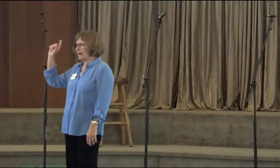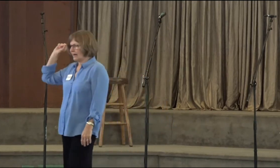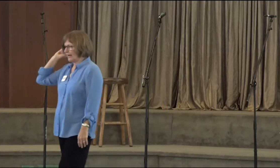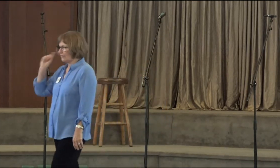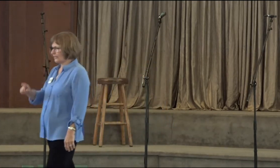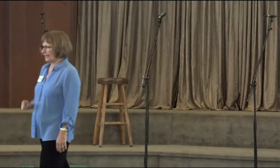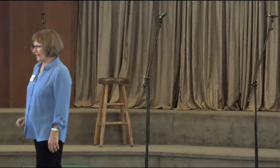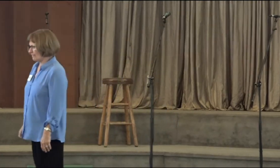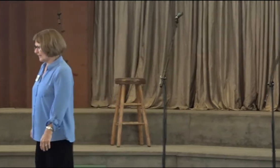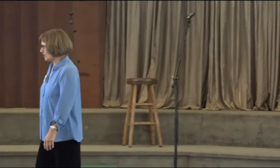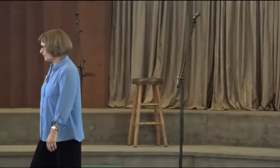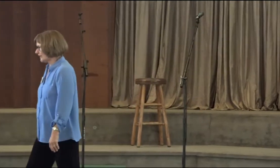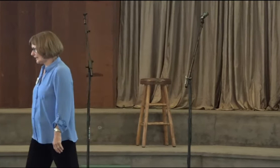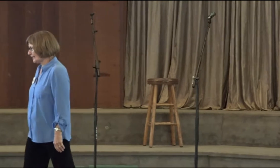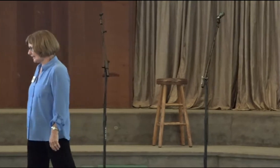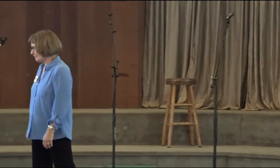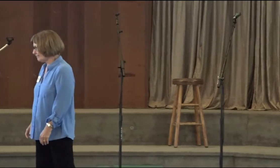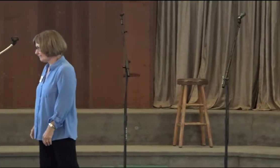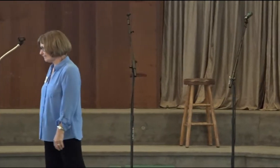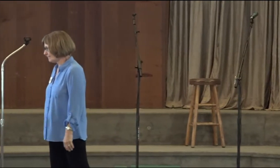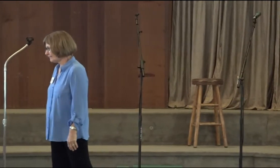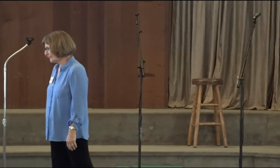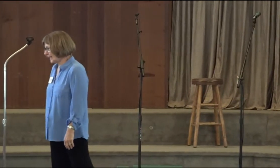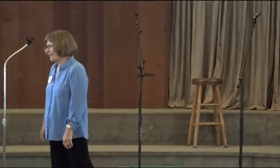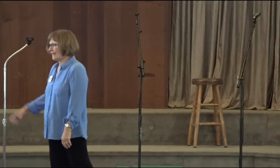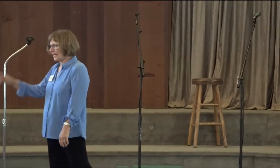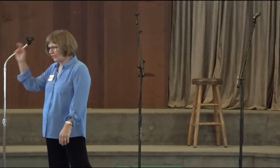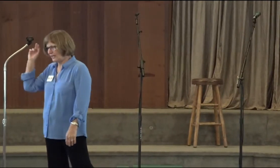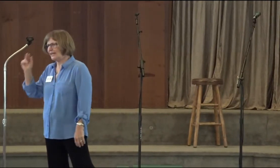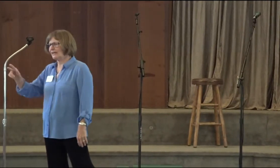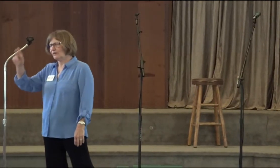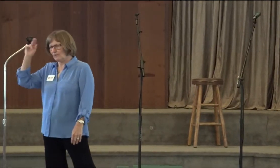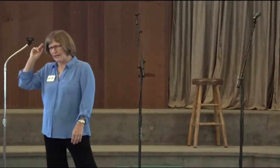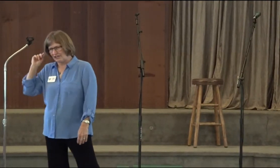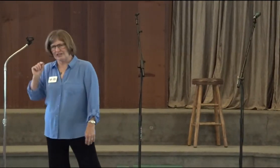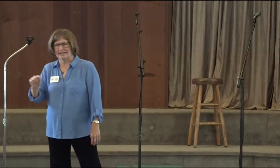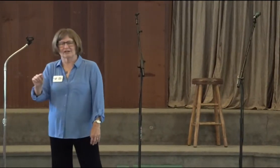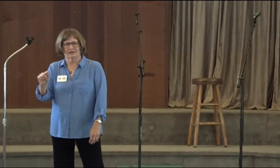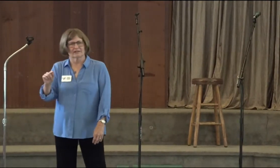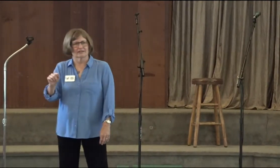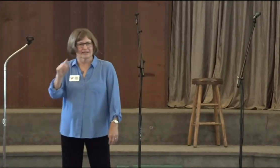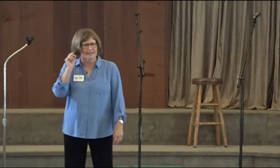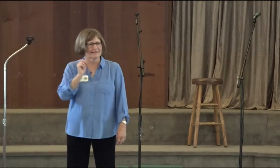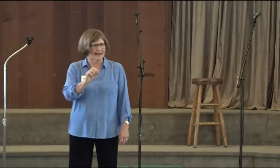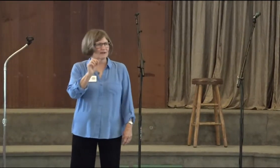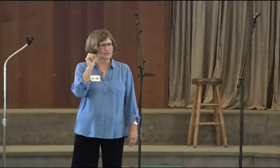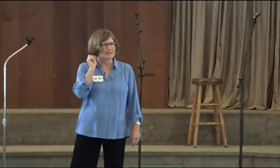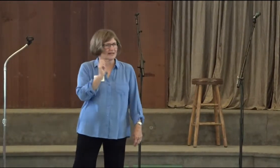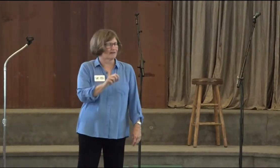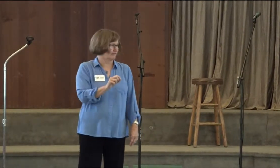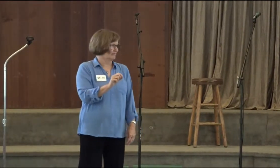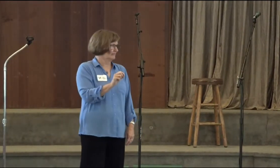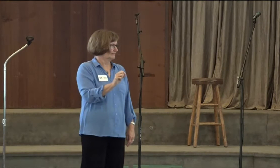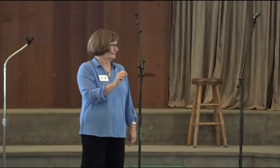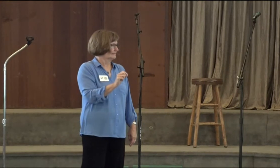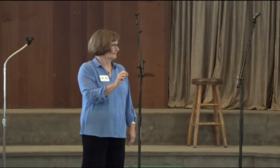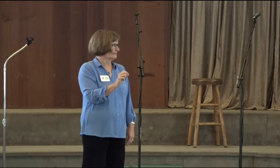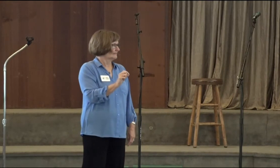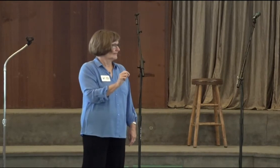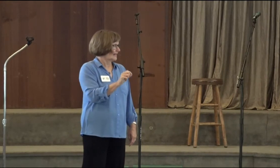I would get that message when I needed it. that I could hear what I could hear, and that that was enough.